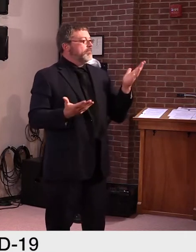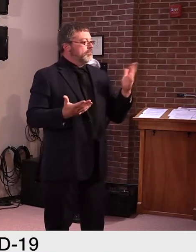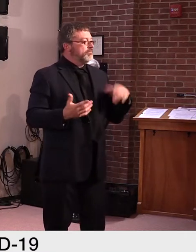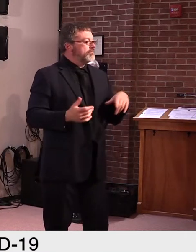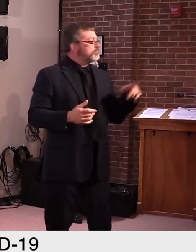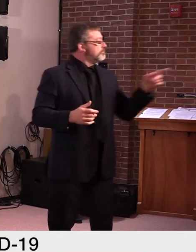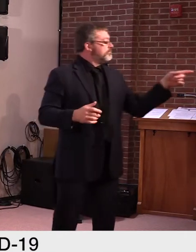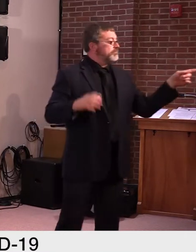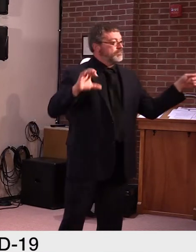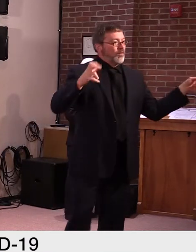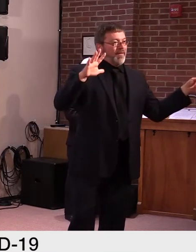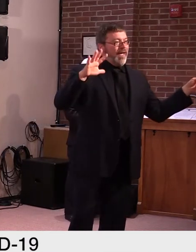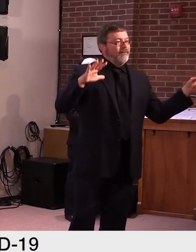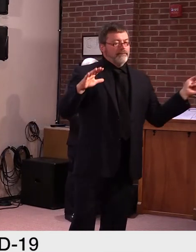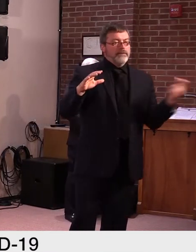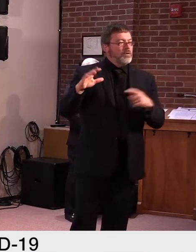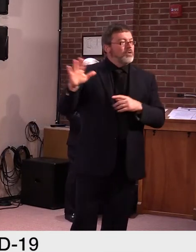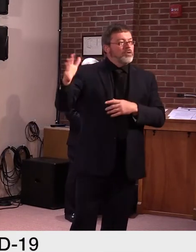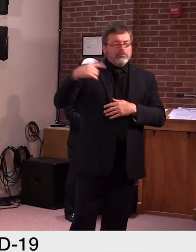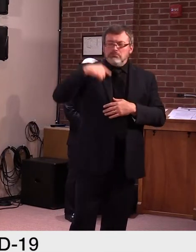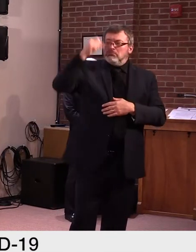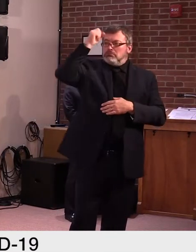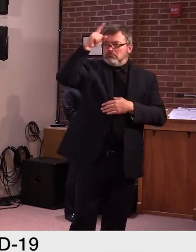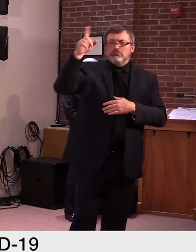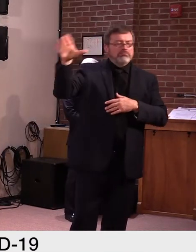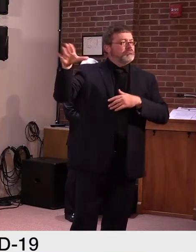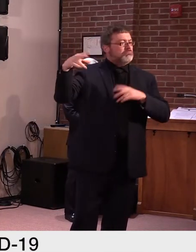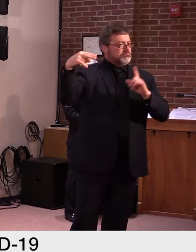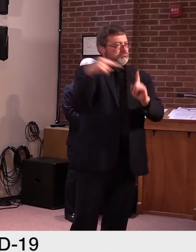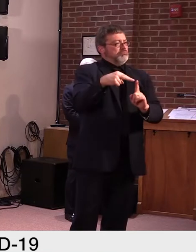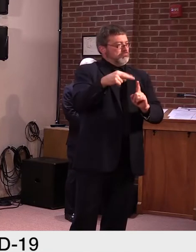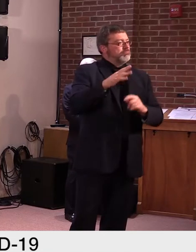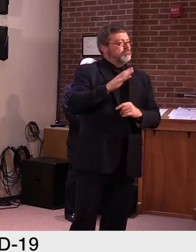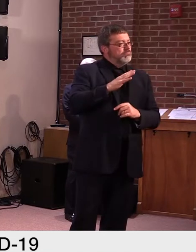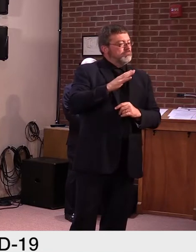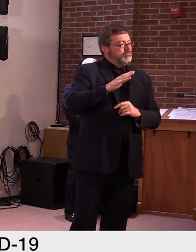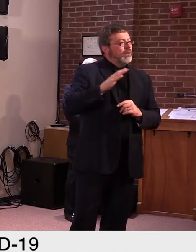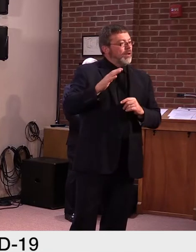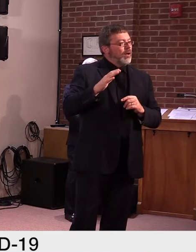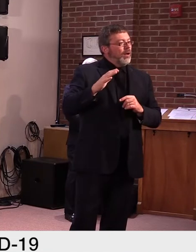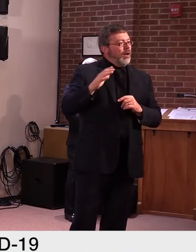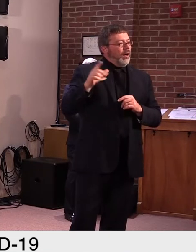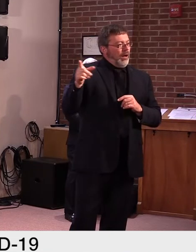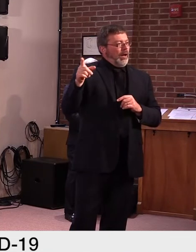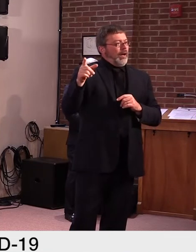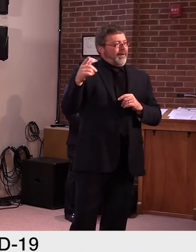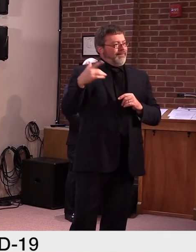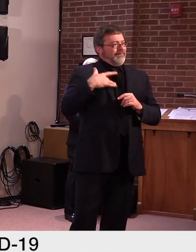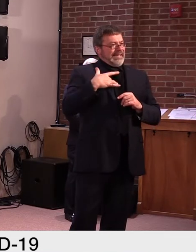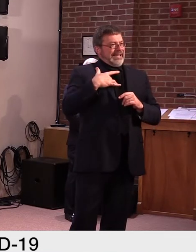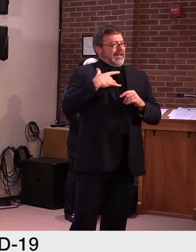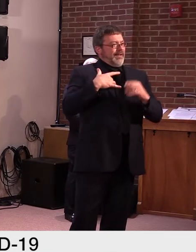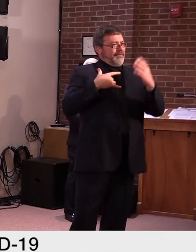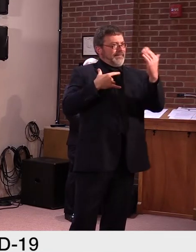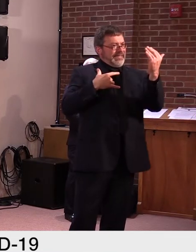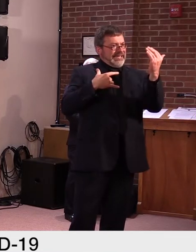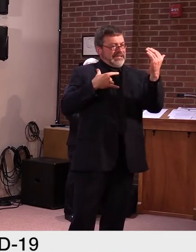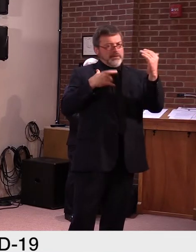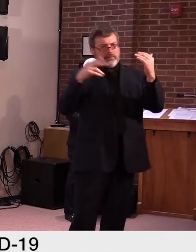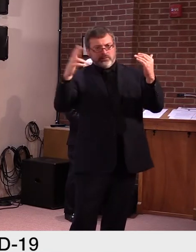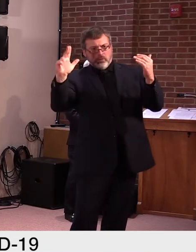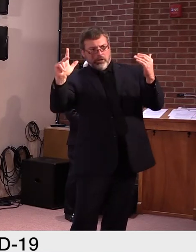Do you think there's room there, even if the Senate does vote to override, to continue to fight this bill? Well, somebody will,